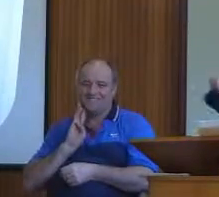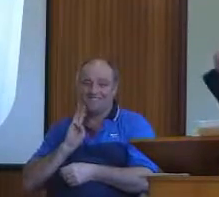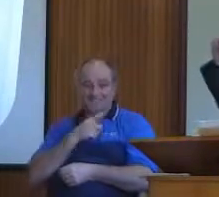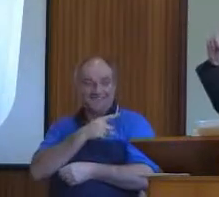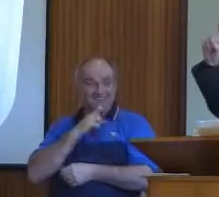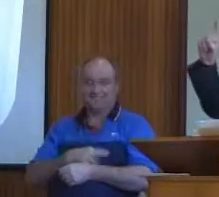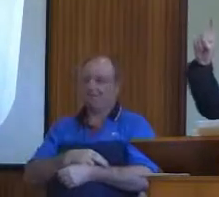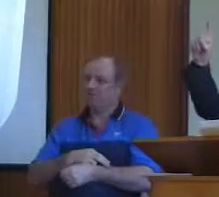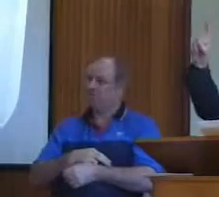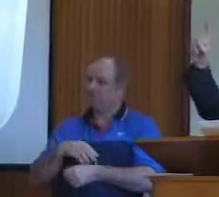Sir, I will.